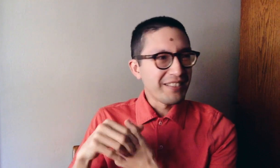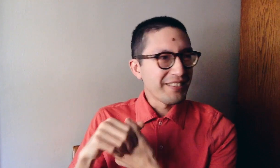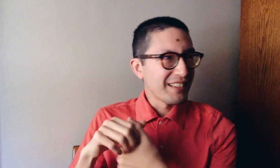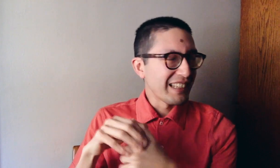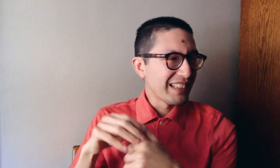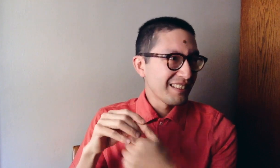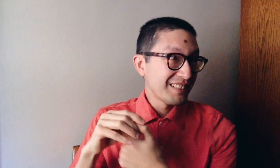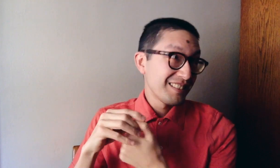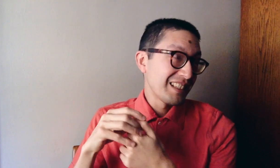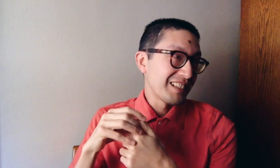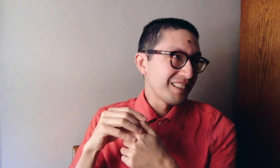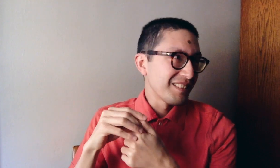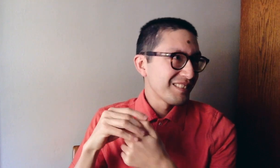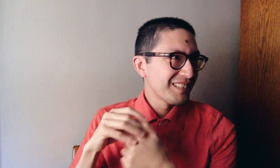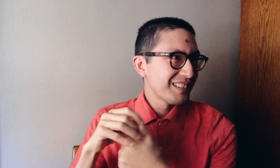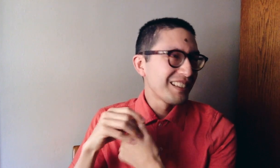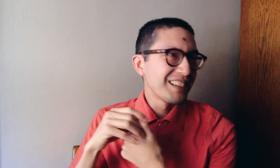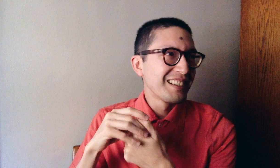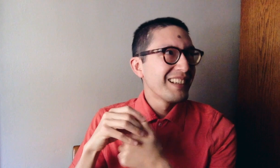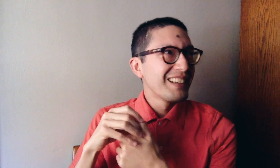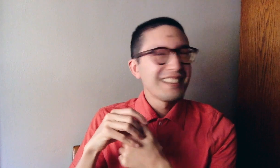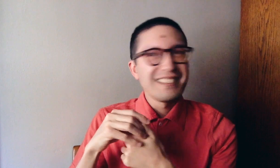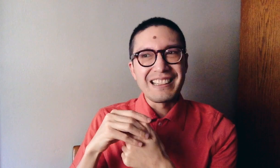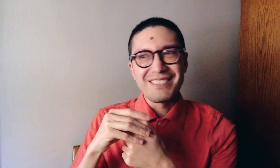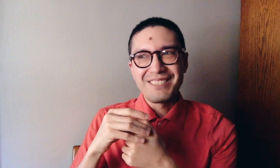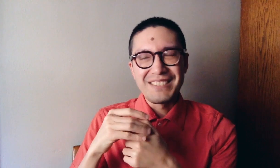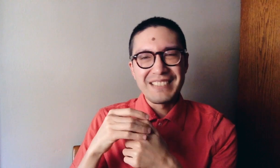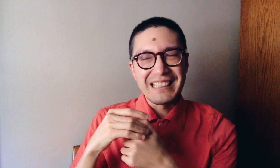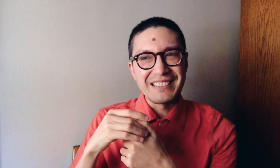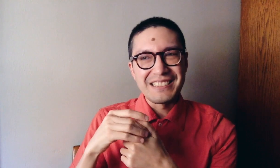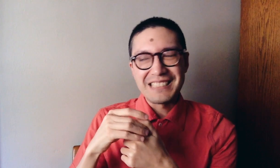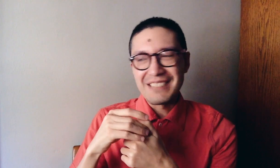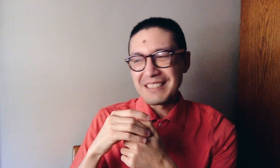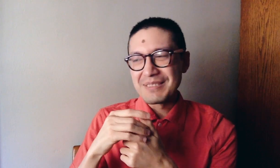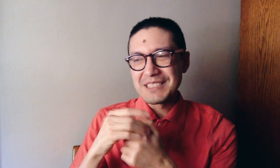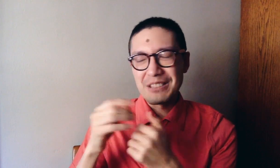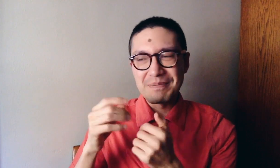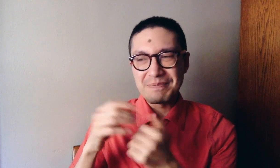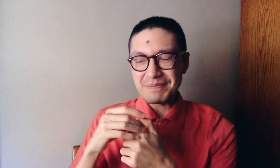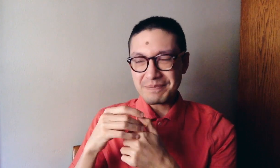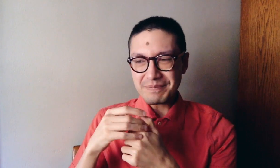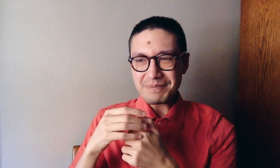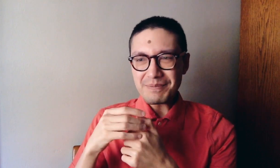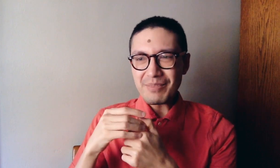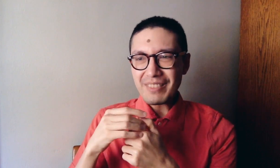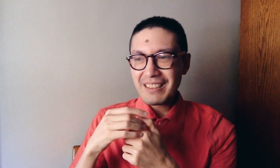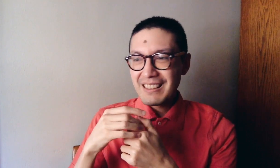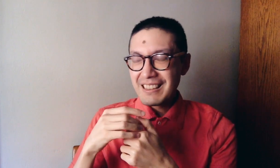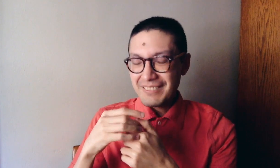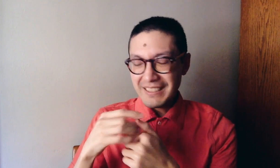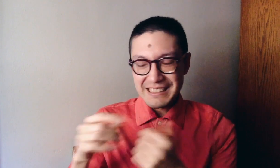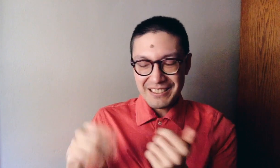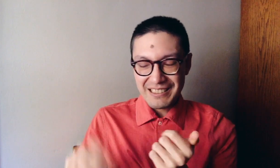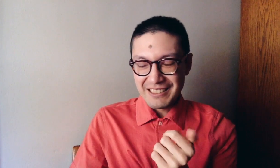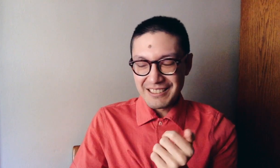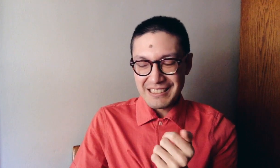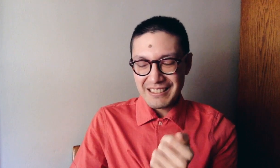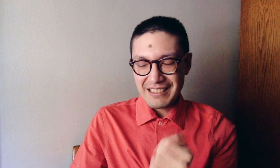for like, I don't know, like 15 years or something. So, finally started using the,